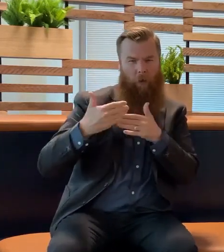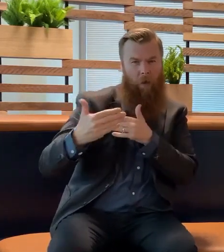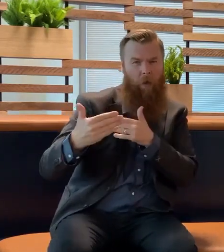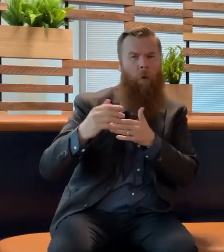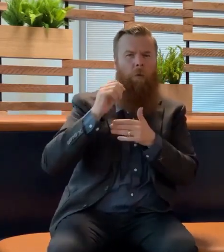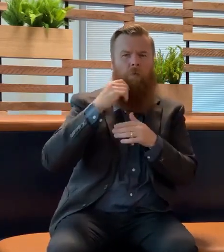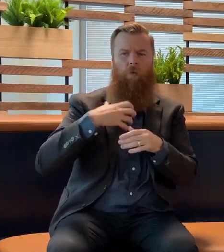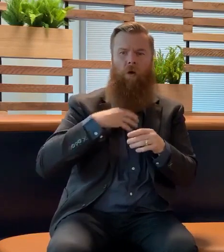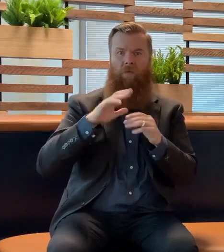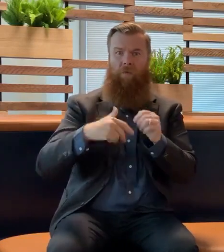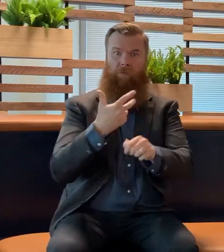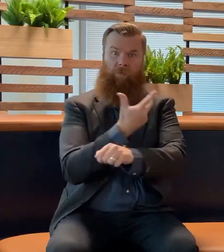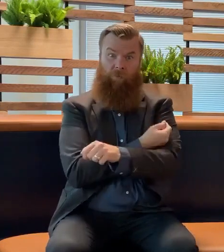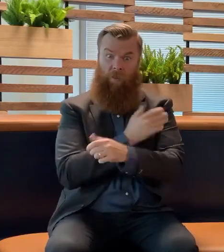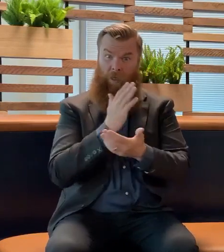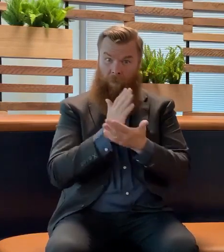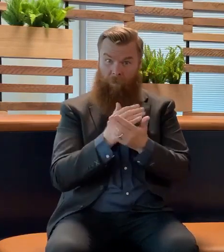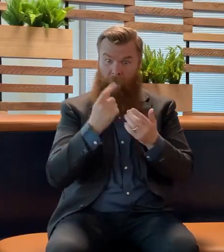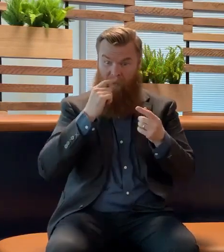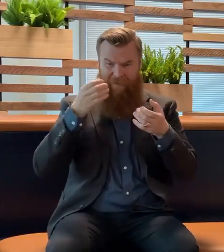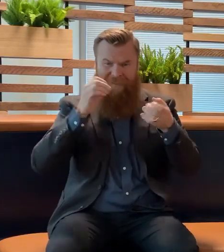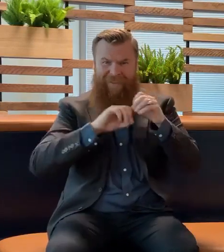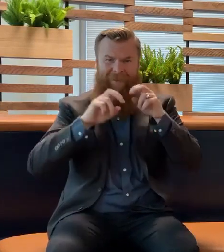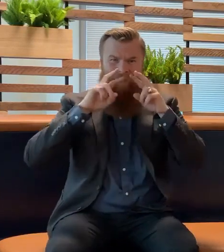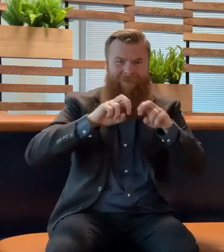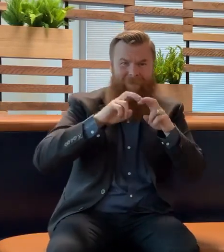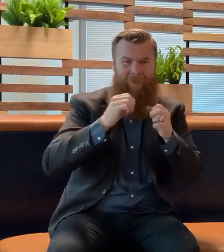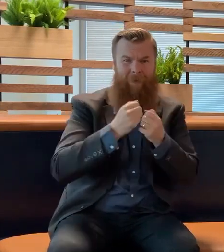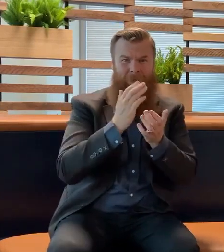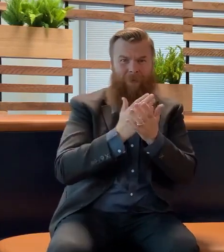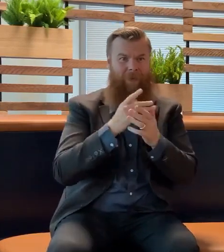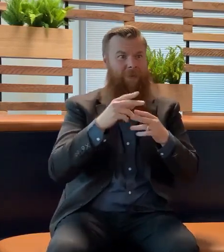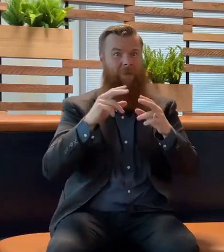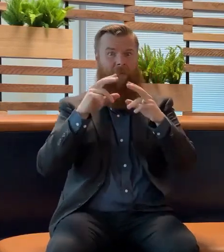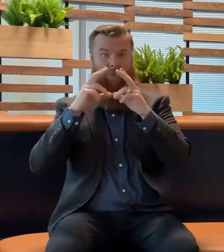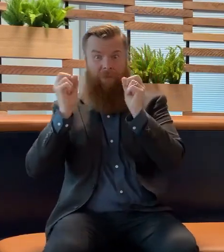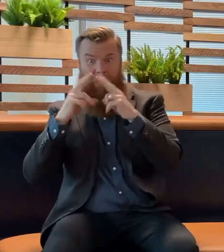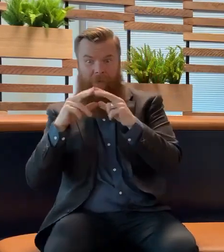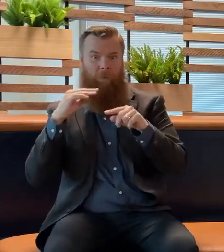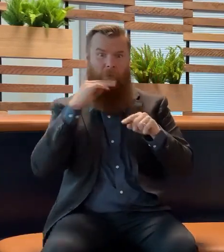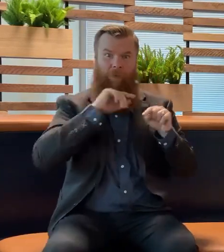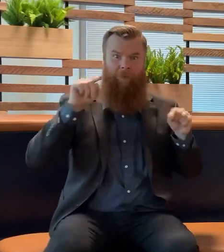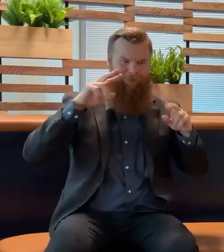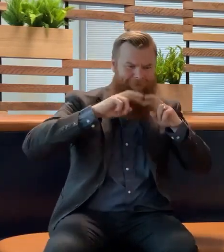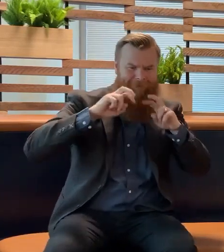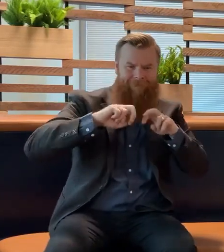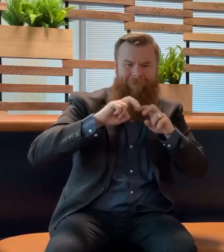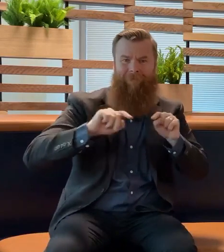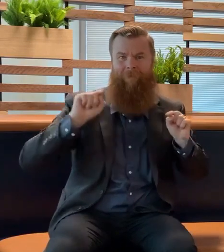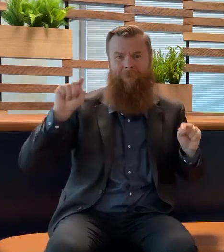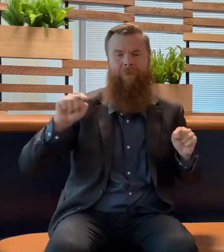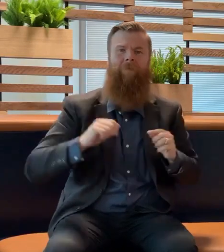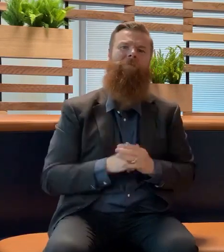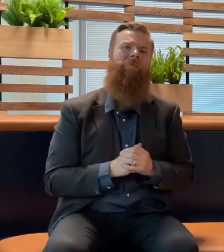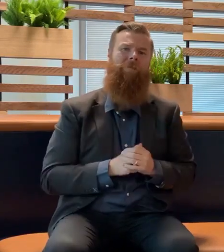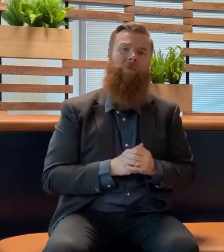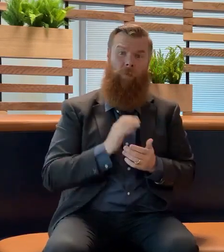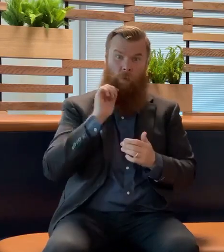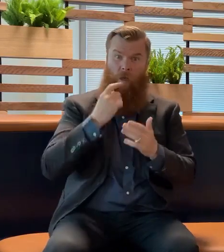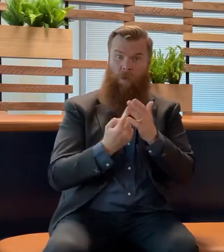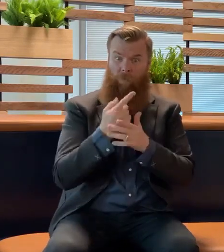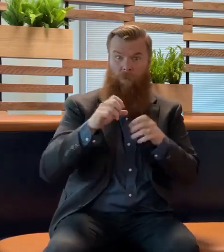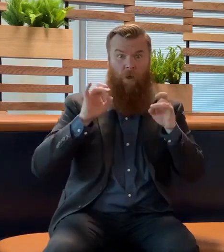in laboratories here in Australia, both in Sydney and in Melbourne. And we will be doing that work here in Australia, as well as internationally.